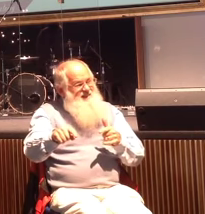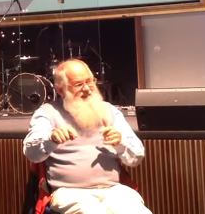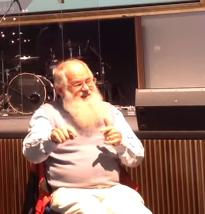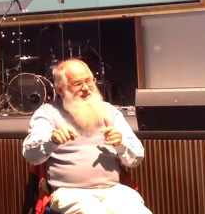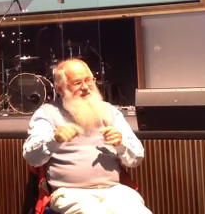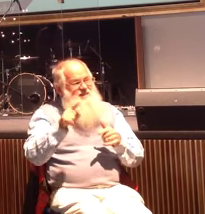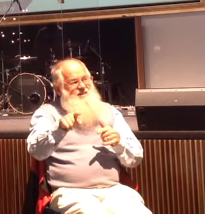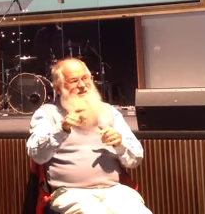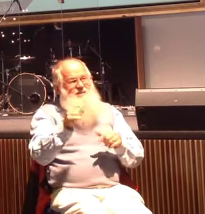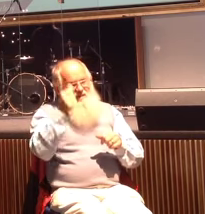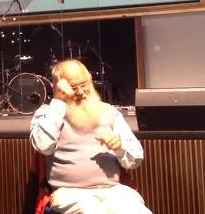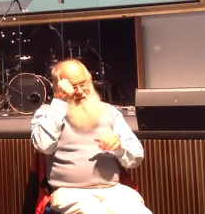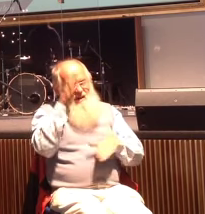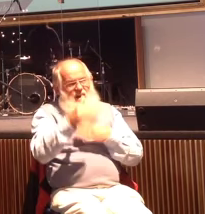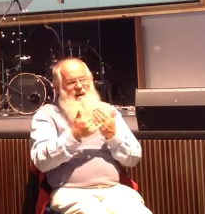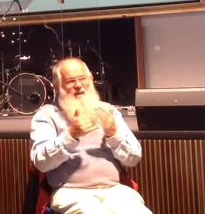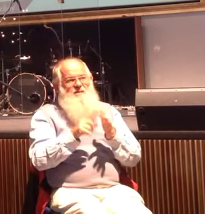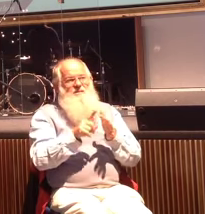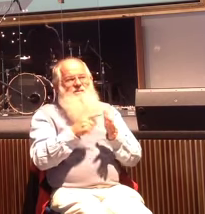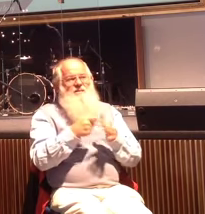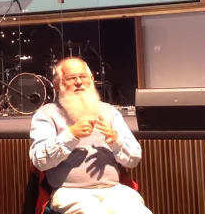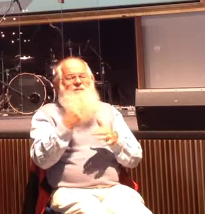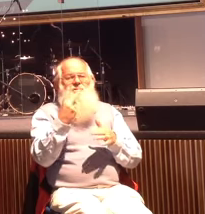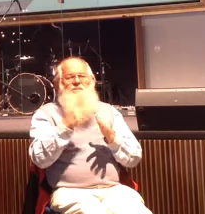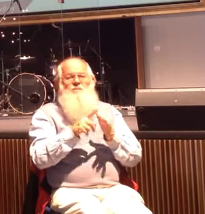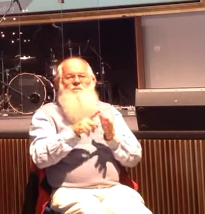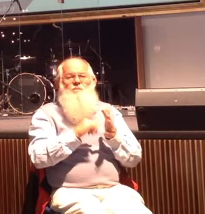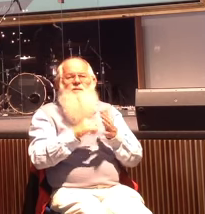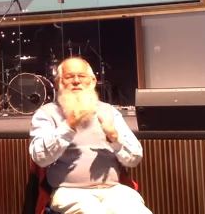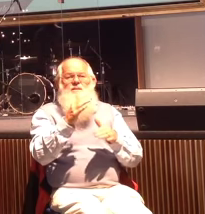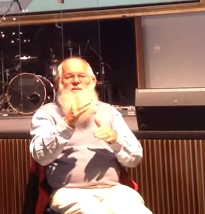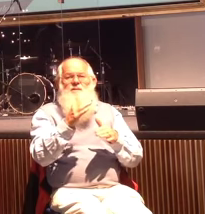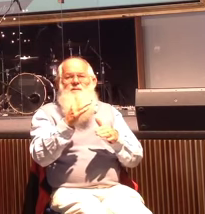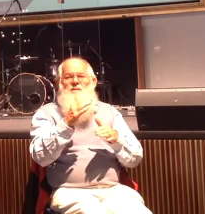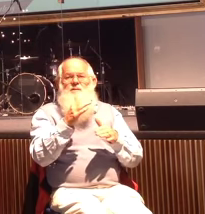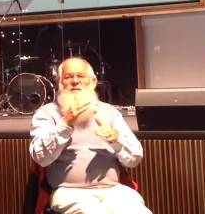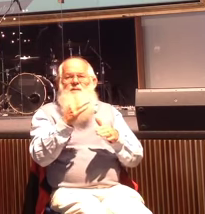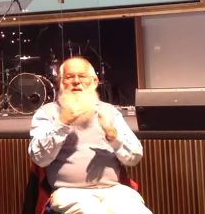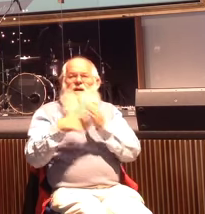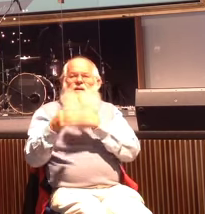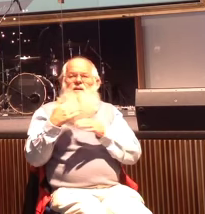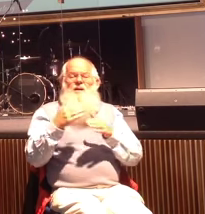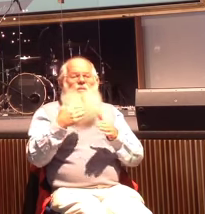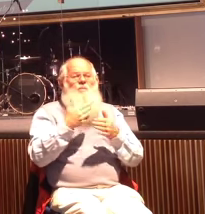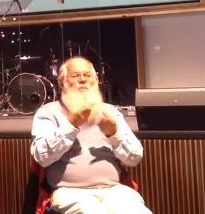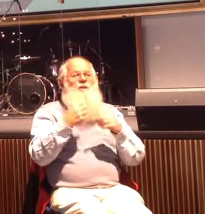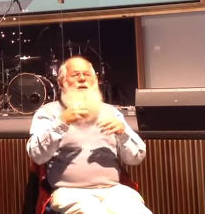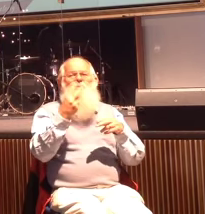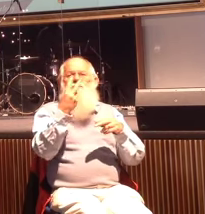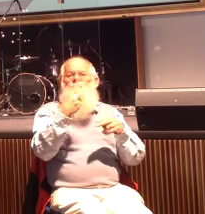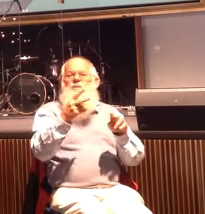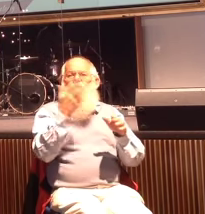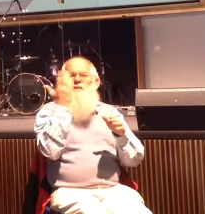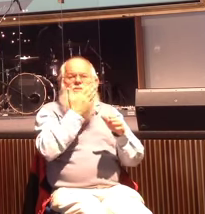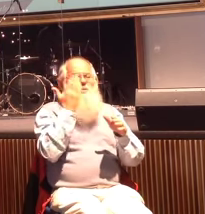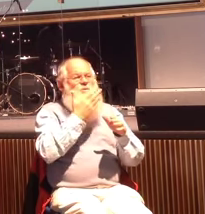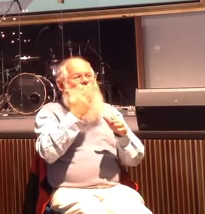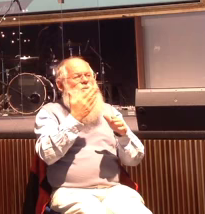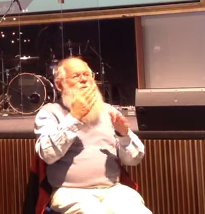know, last week, sorry, two weeks ago, we had Hope Tour. We were in 20 schools. Wednesday and Thursday of Tour